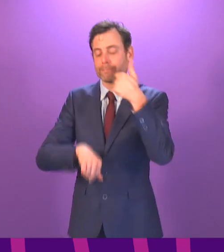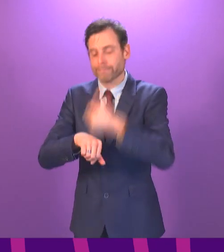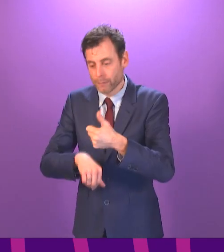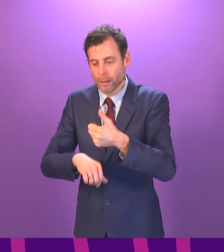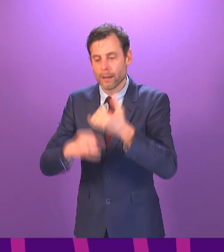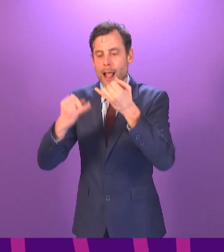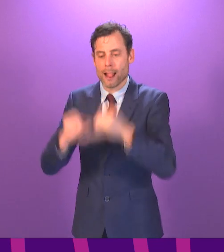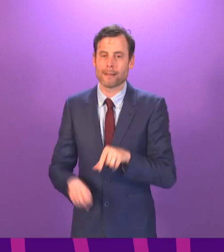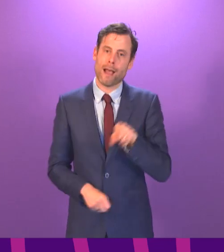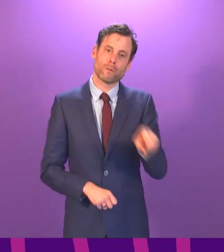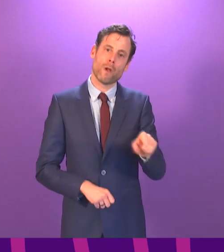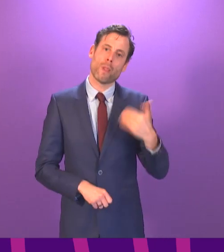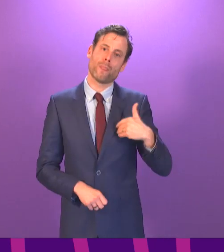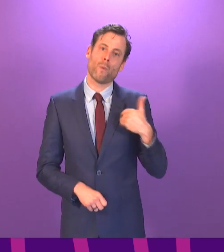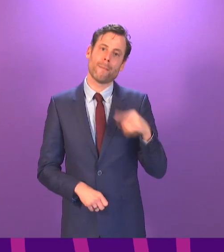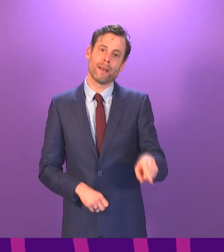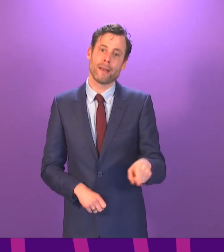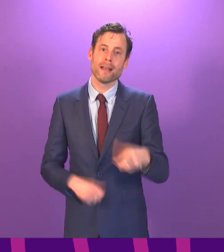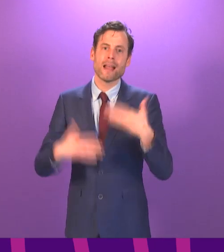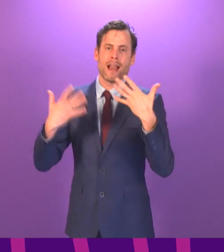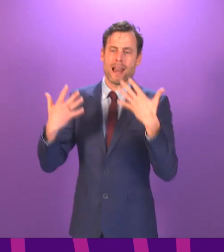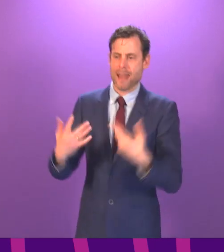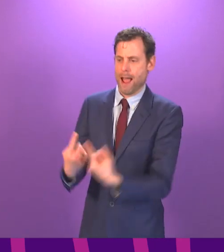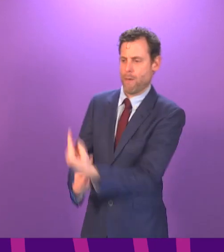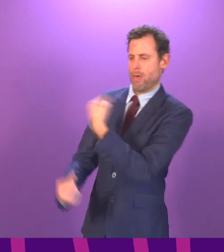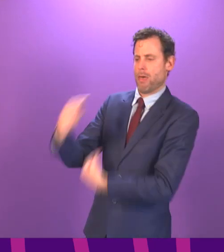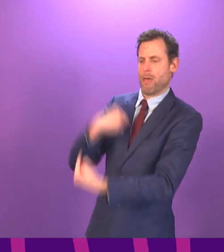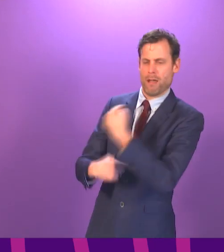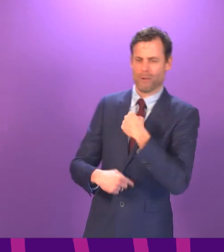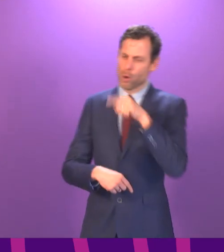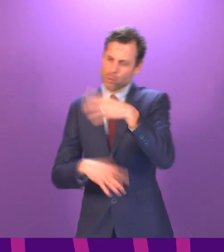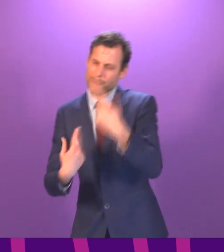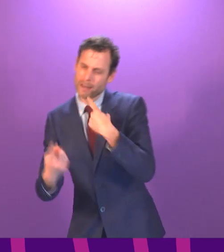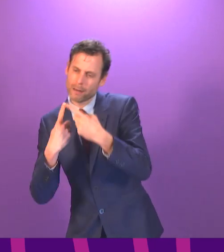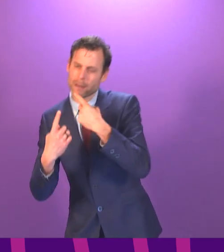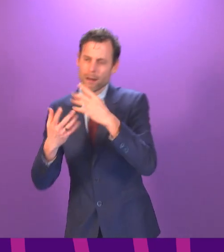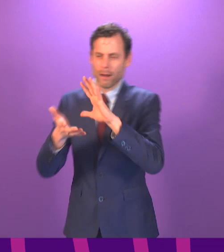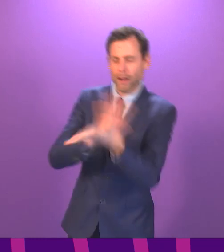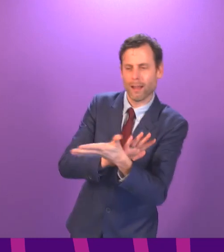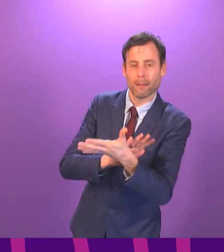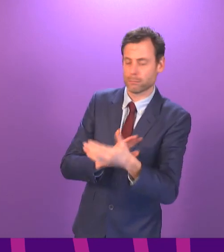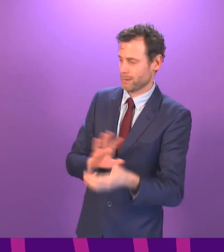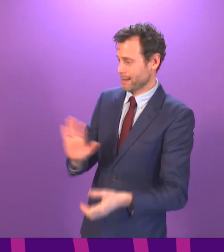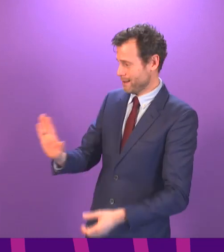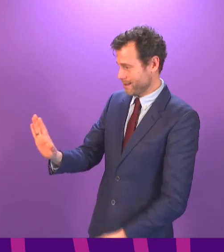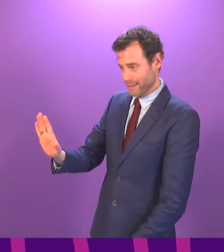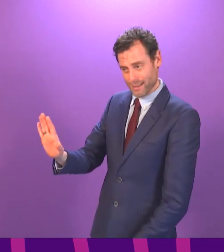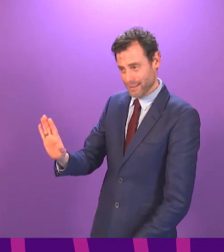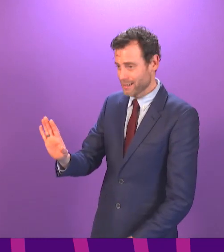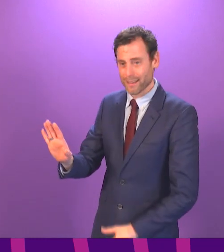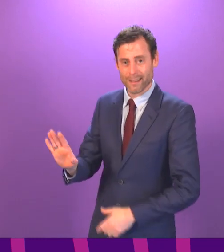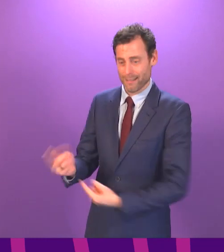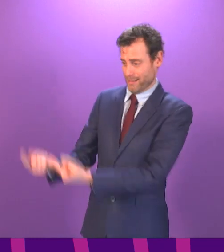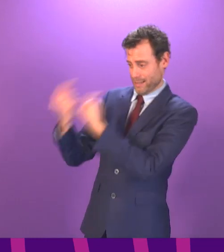that is indulging conspiracy theories, without insisting that people come before the committee